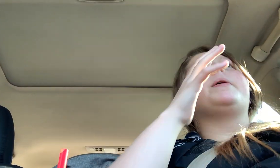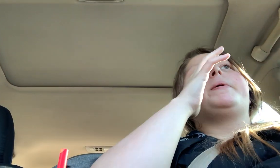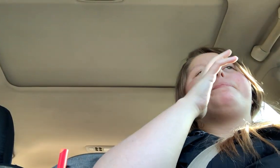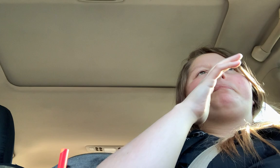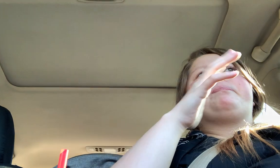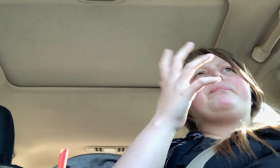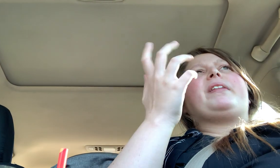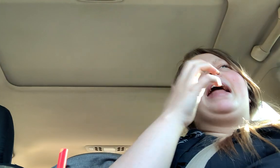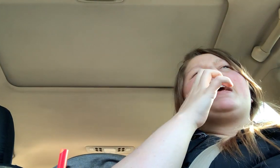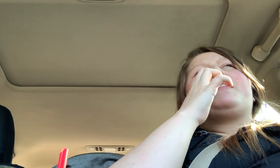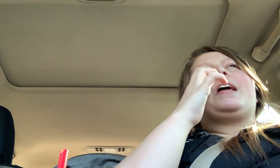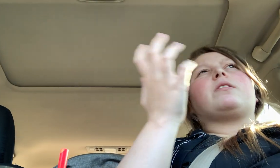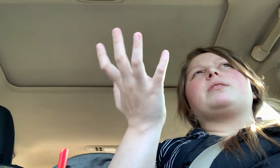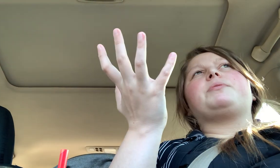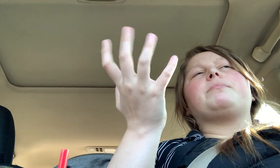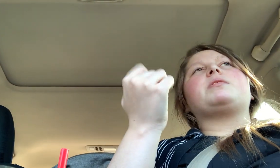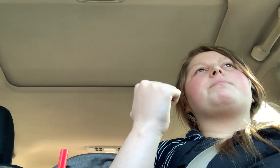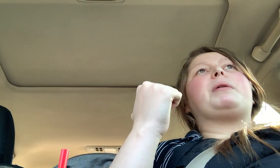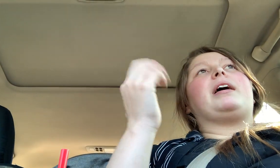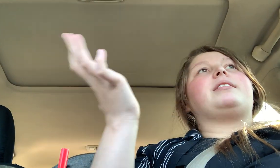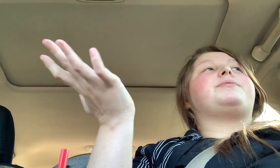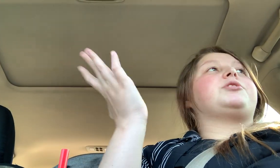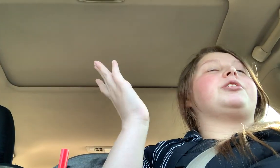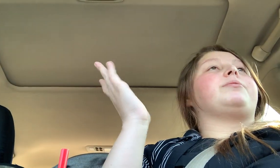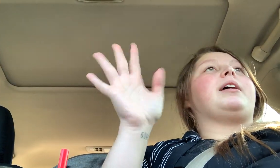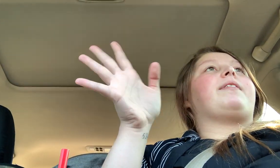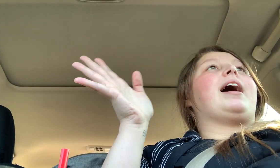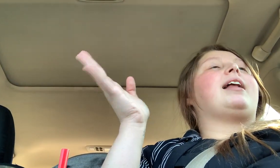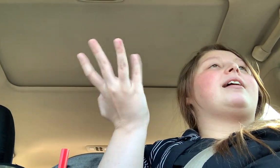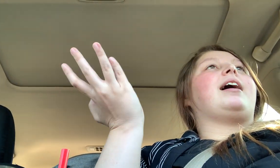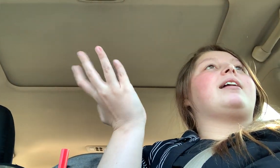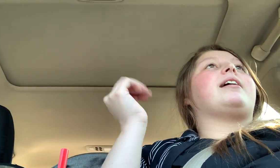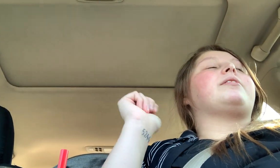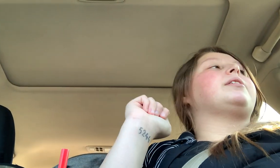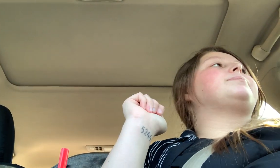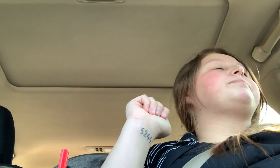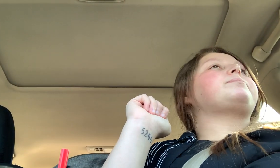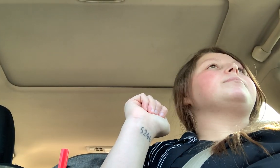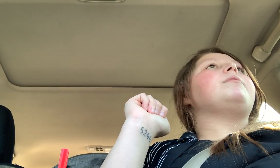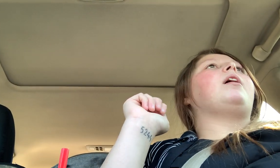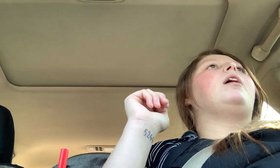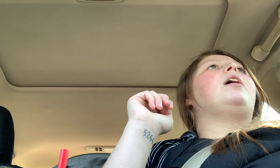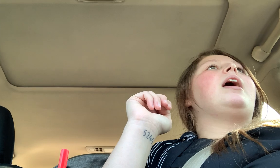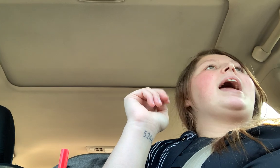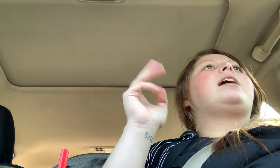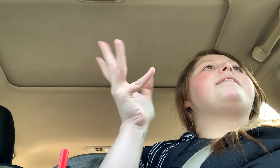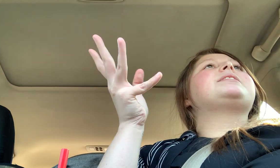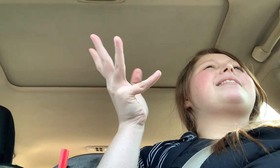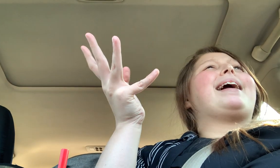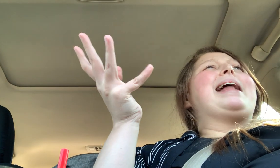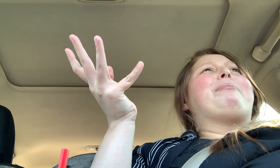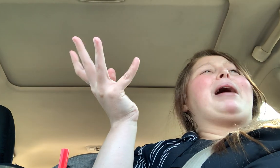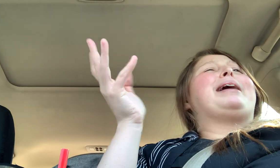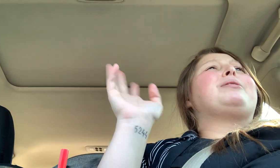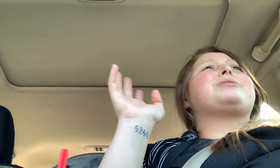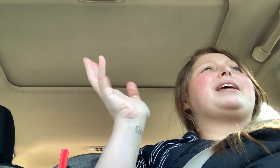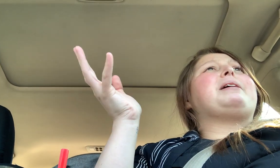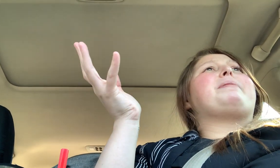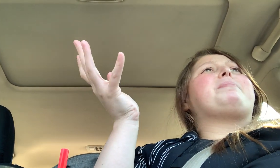any of the other symptoms, but shoot, if I had it, I had it. I don't know. And obviously that can happen. I know skinny people